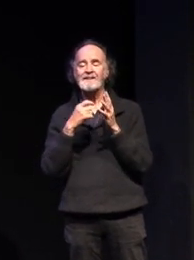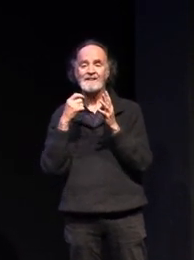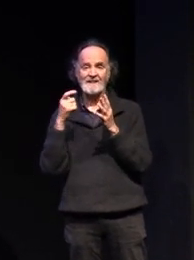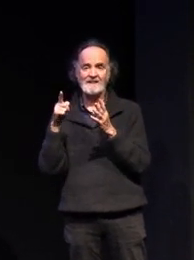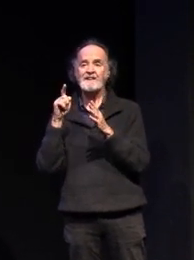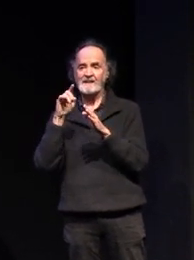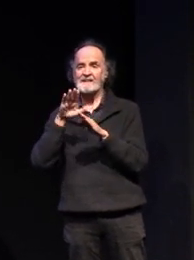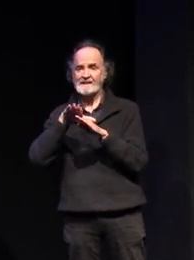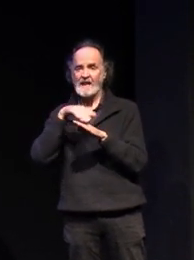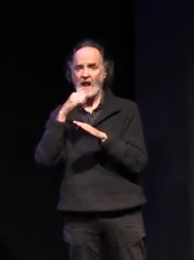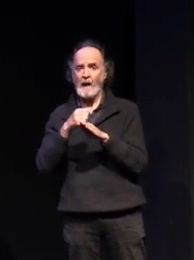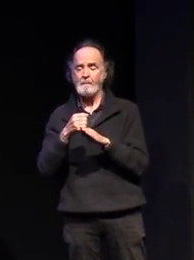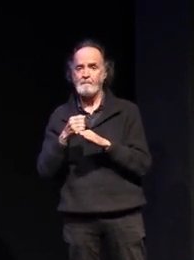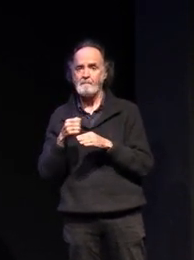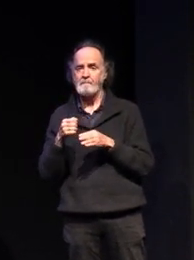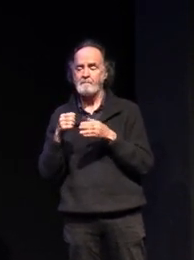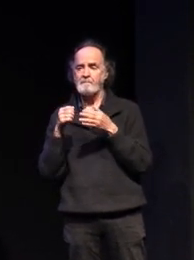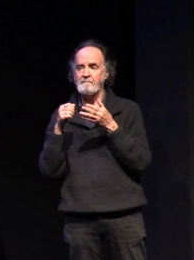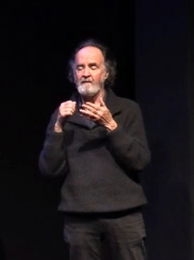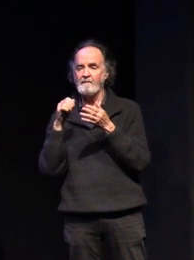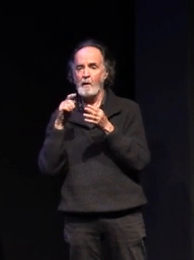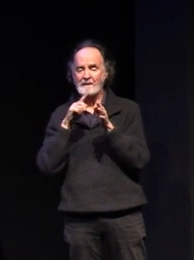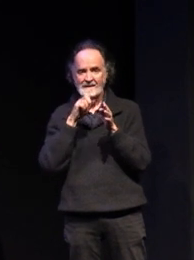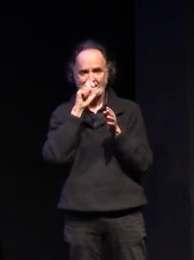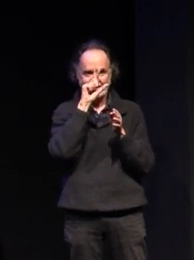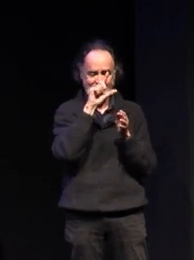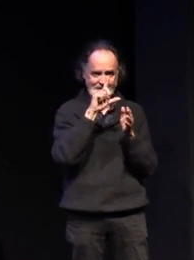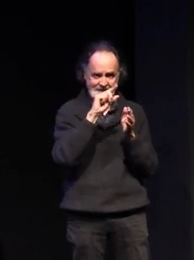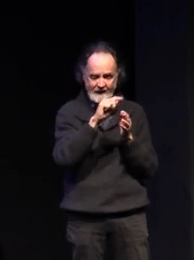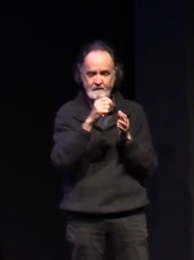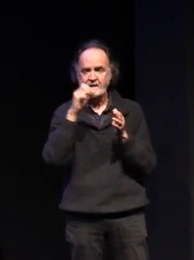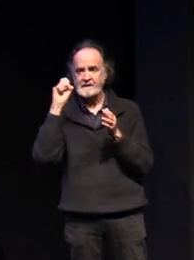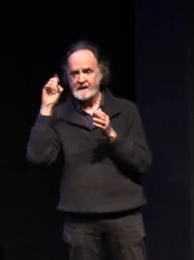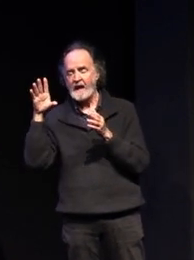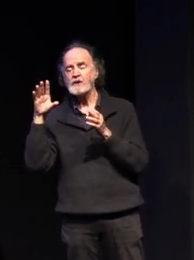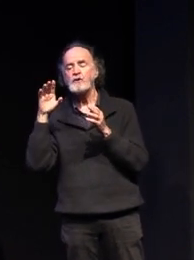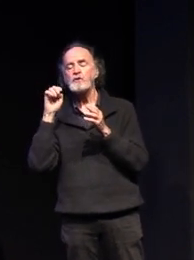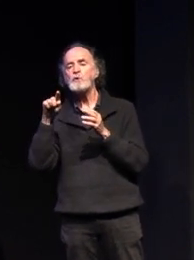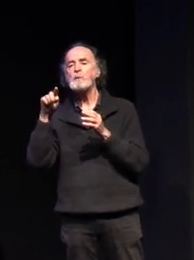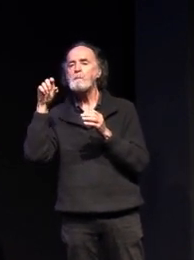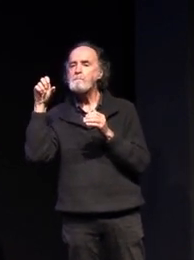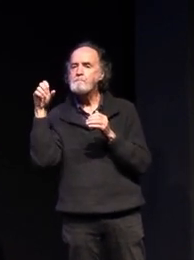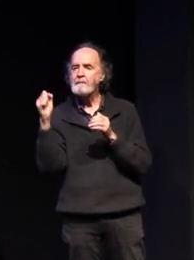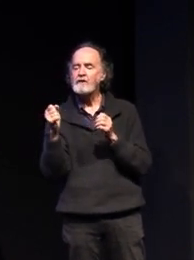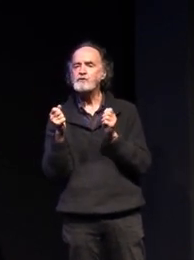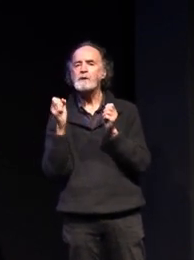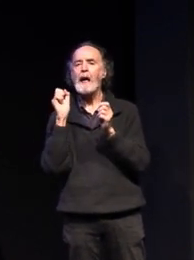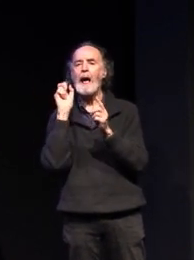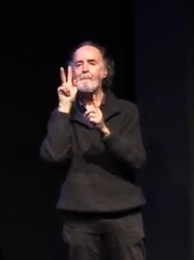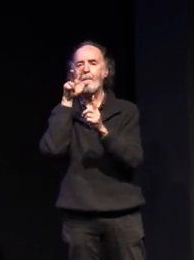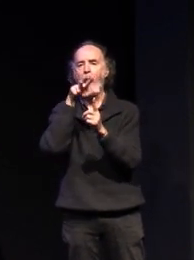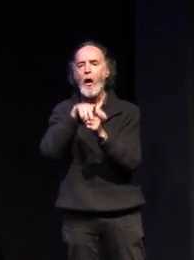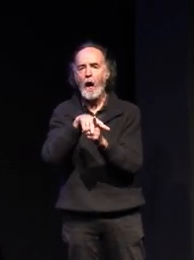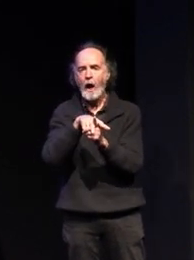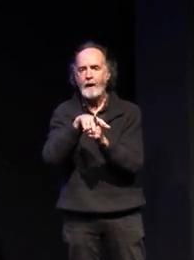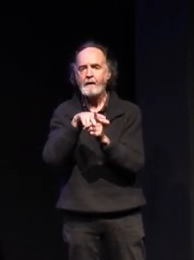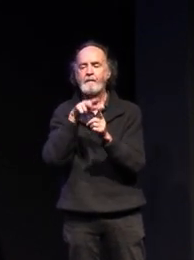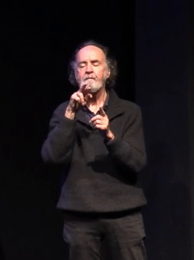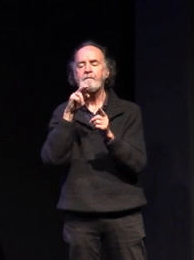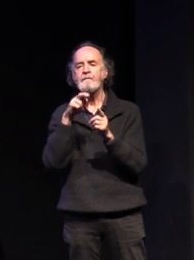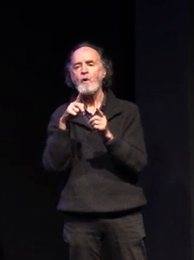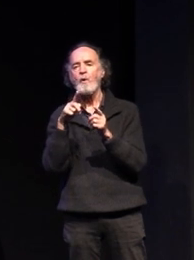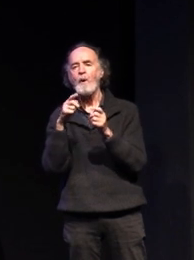pathway in bendigo from seven to ten and then to ask for year 11 year 12 you still need to put in an application for that